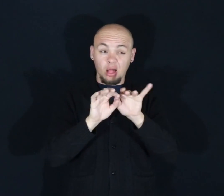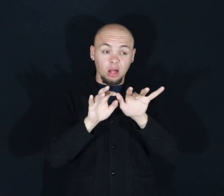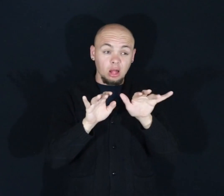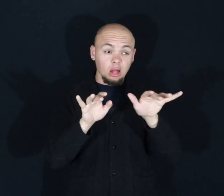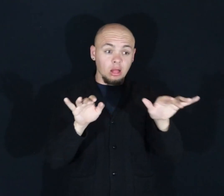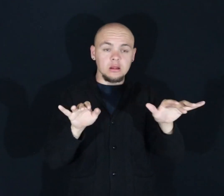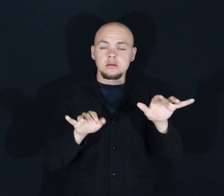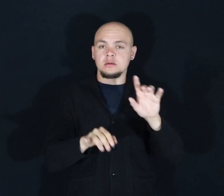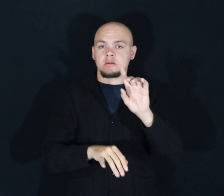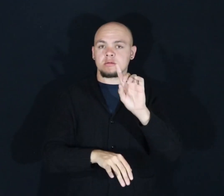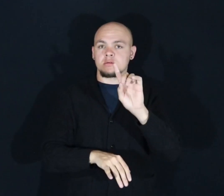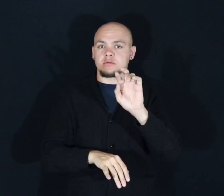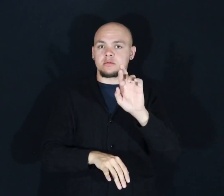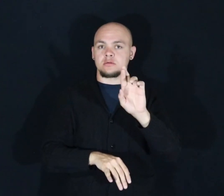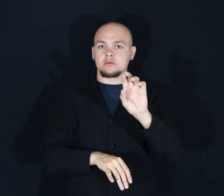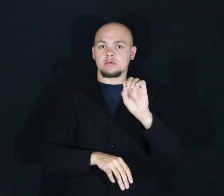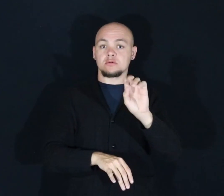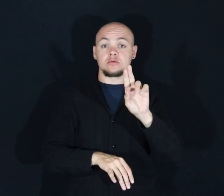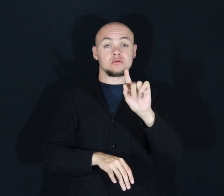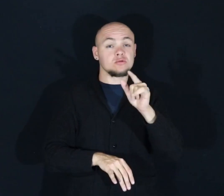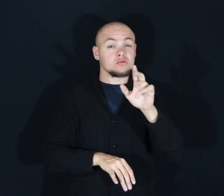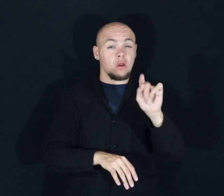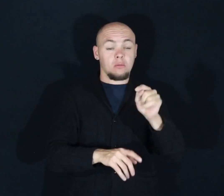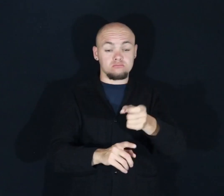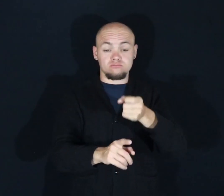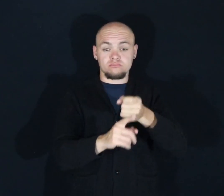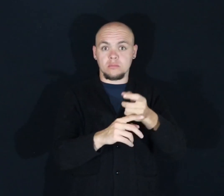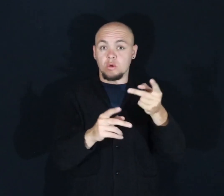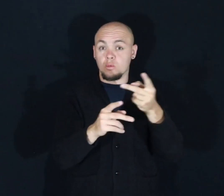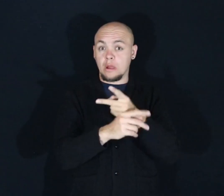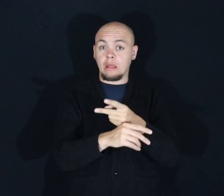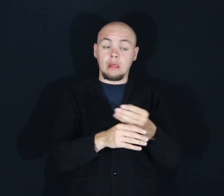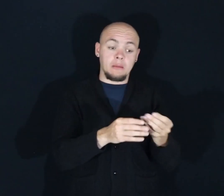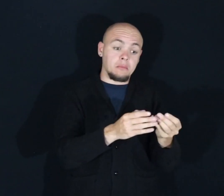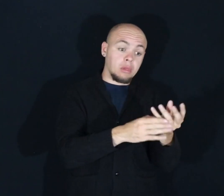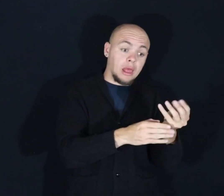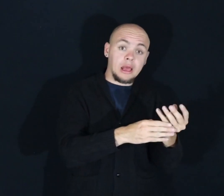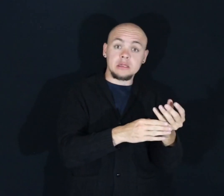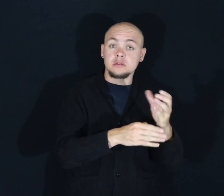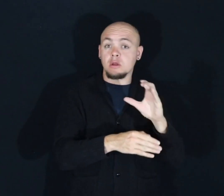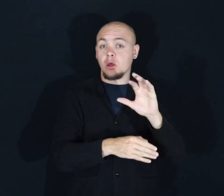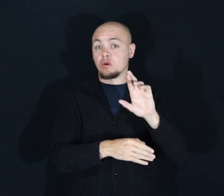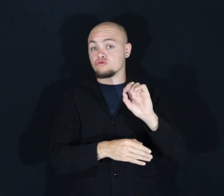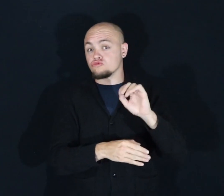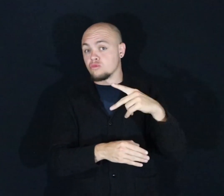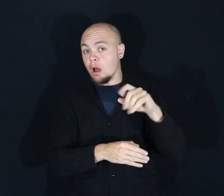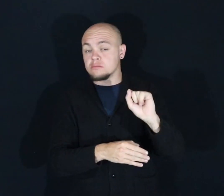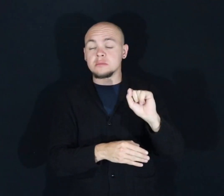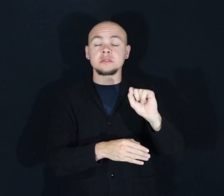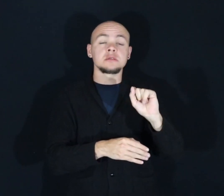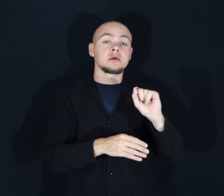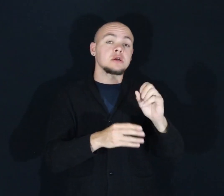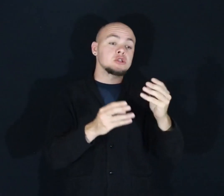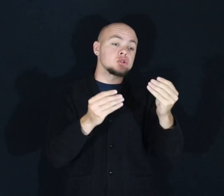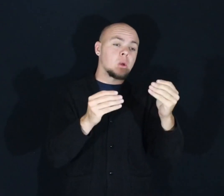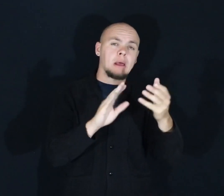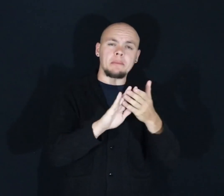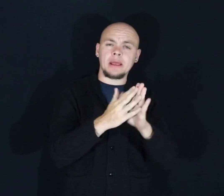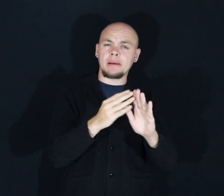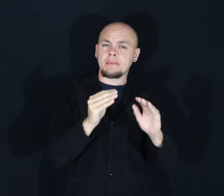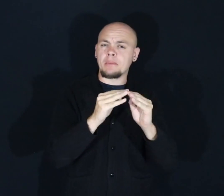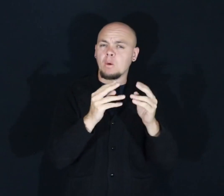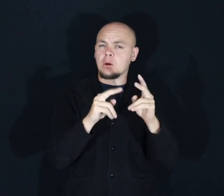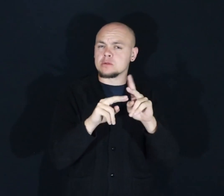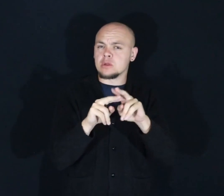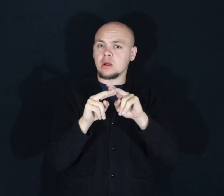problems worse. It affects our plants and our crops. It makes our soil and water saltier. It affects our farmlands and our